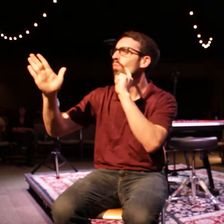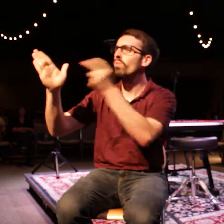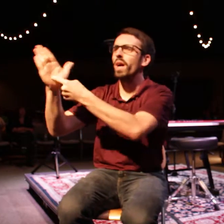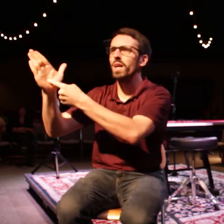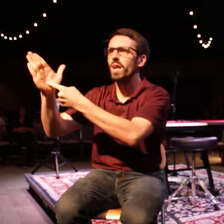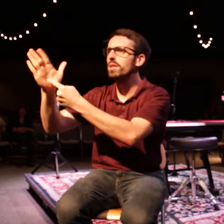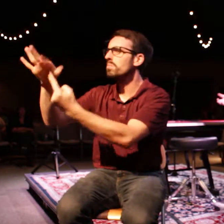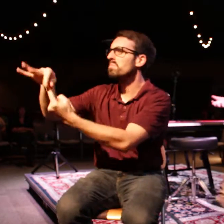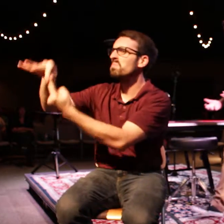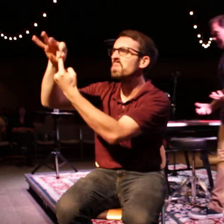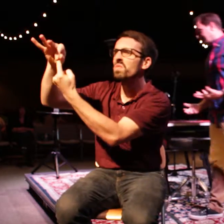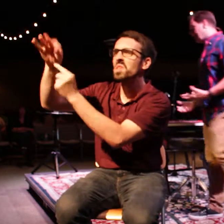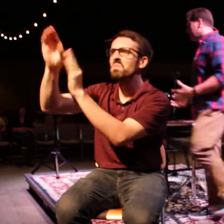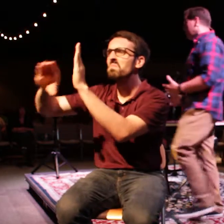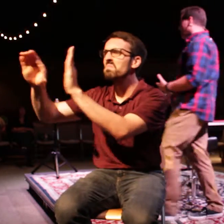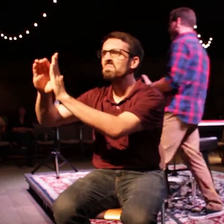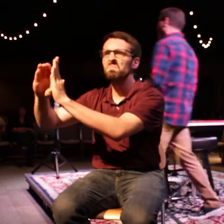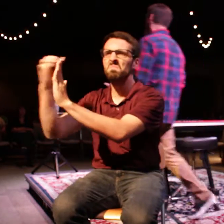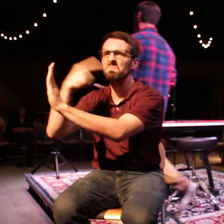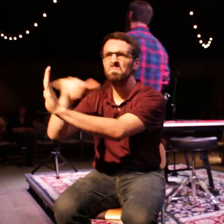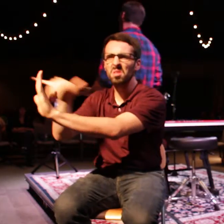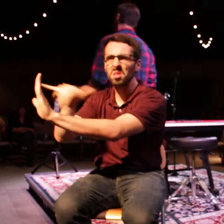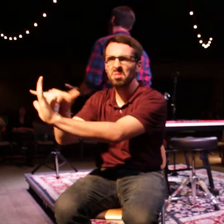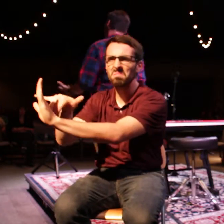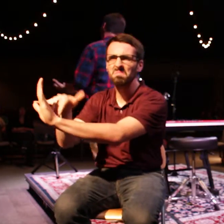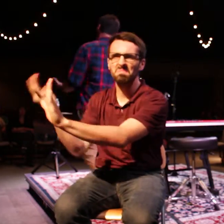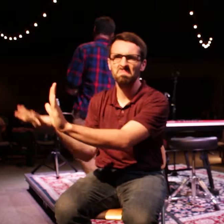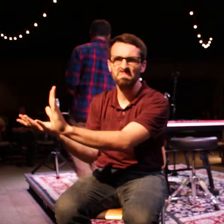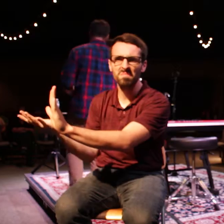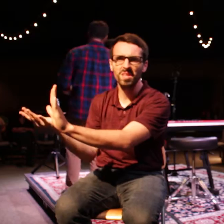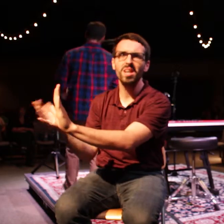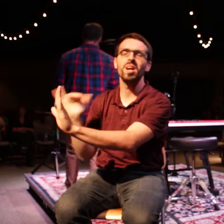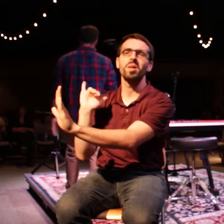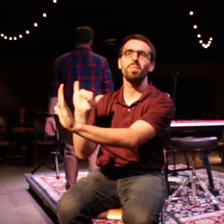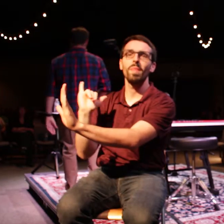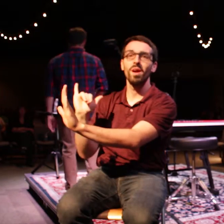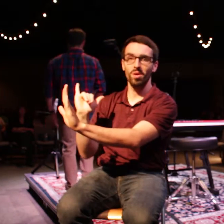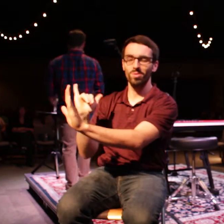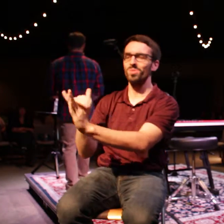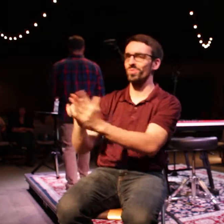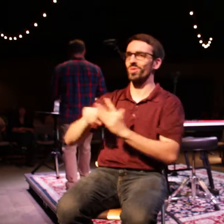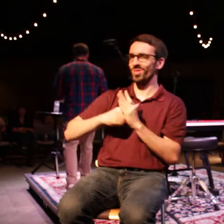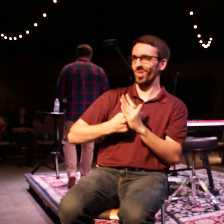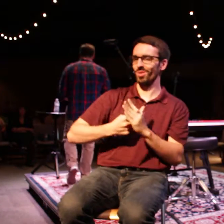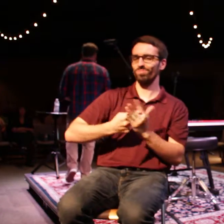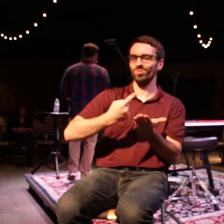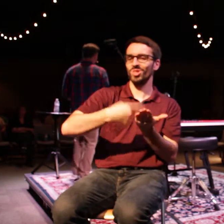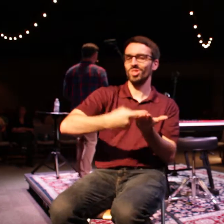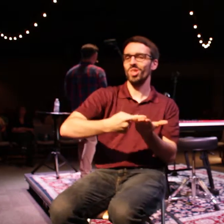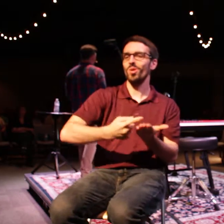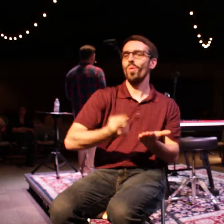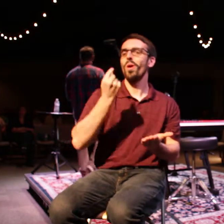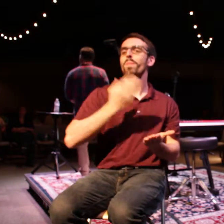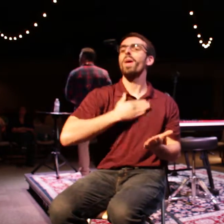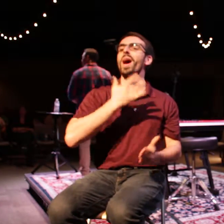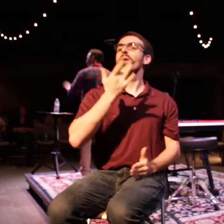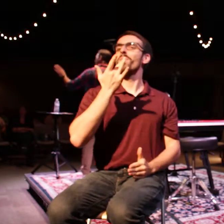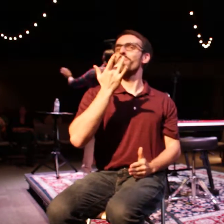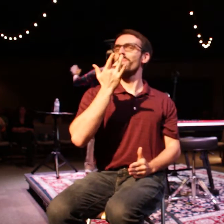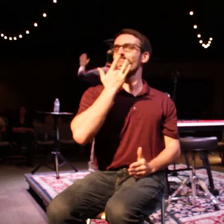And so I want to begin today, if I could, by talking about one of my personal heroes. So I'm going to nerd out a little bit here for a moment, but how many of you know who this